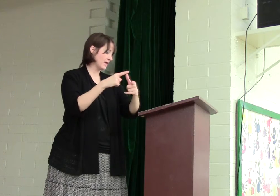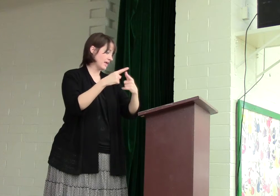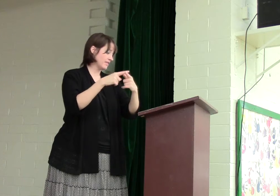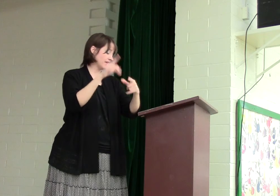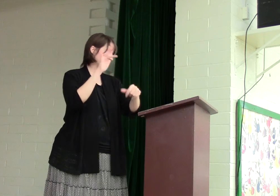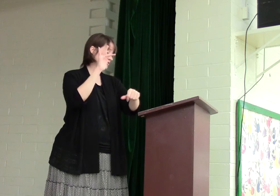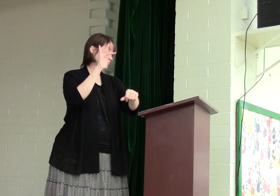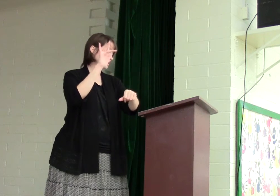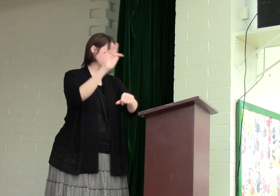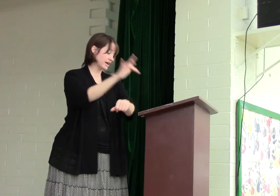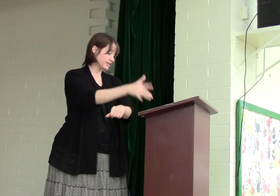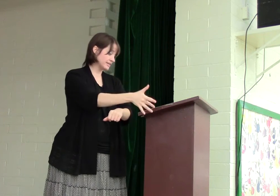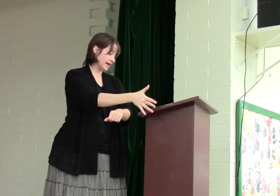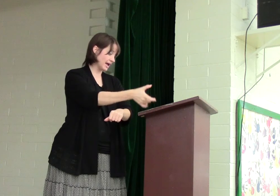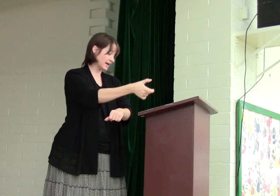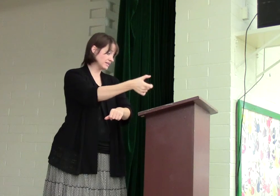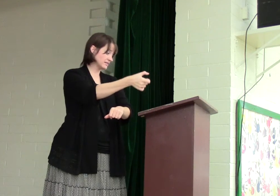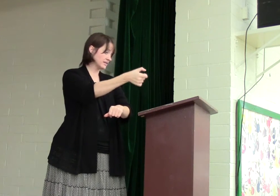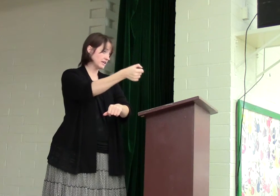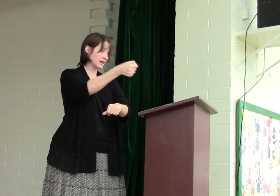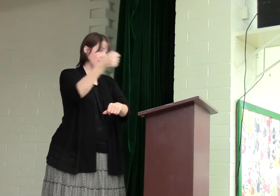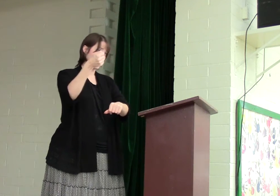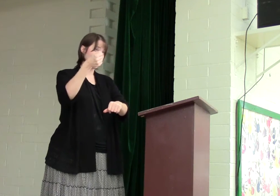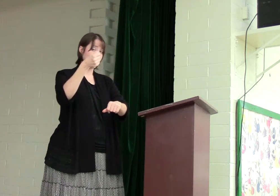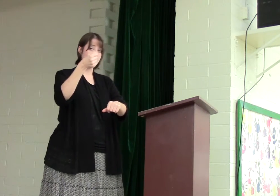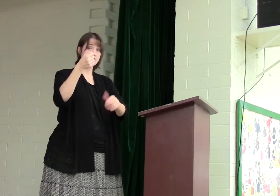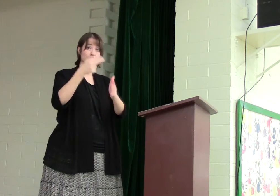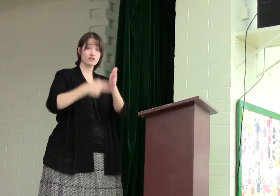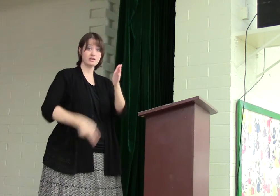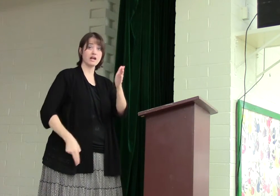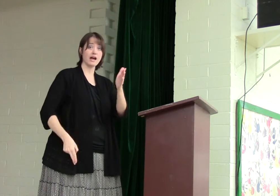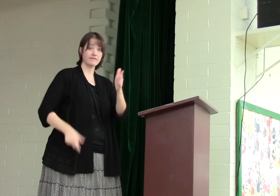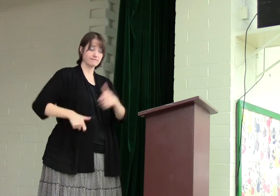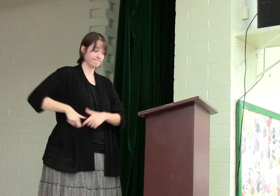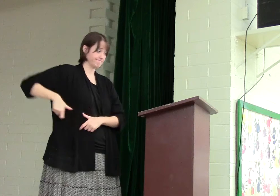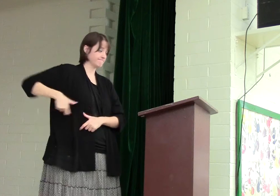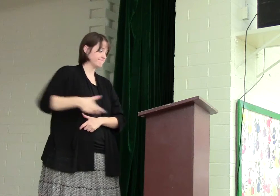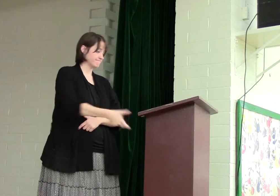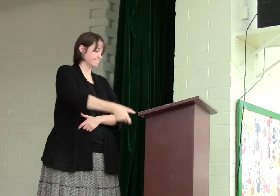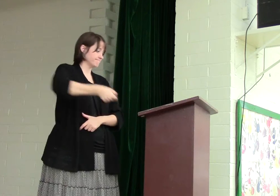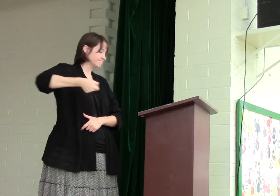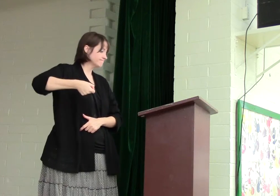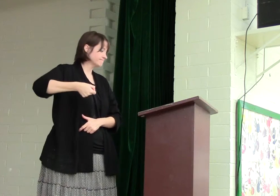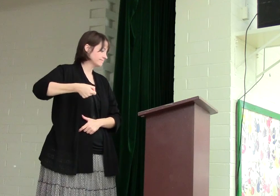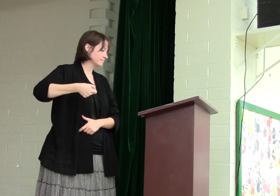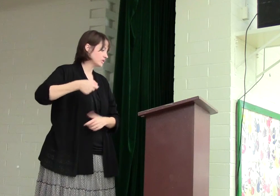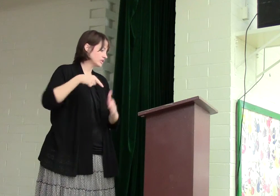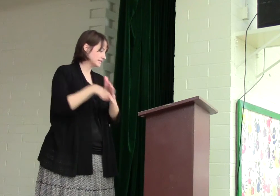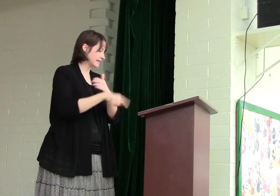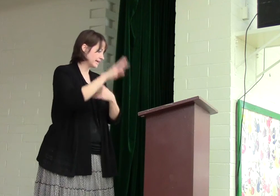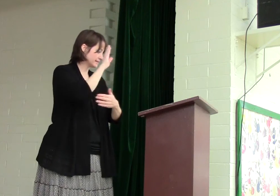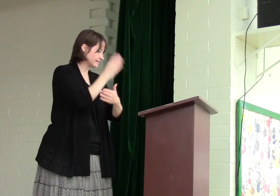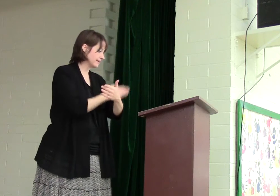Then he reached out his hand and took the knife to slay his son.